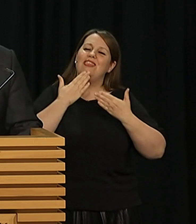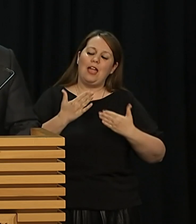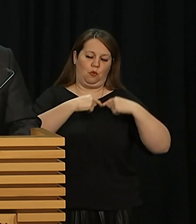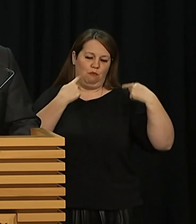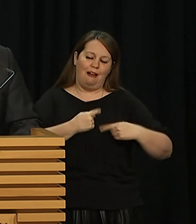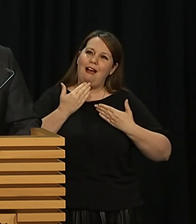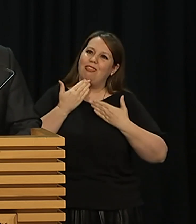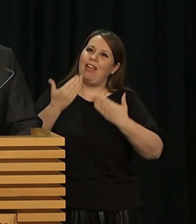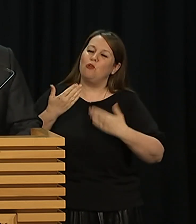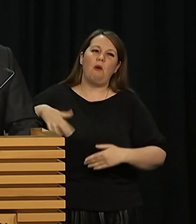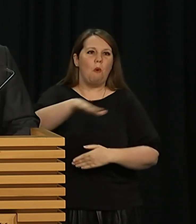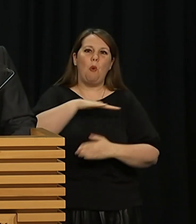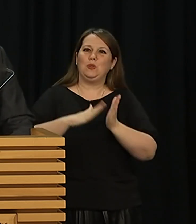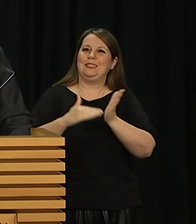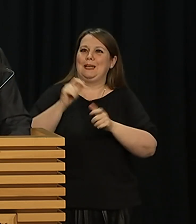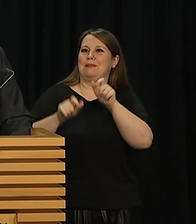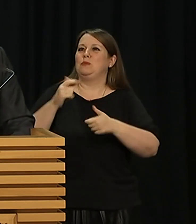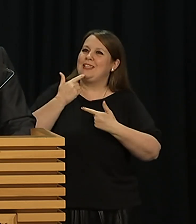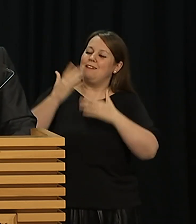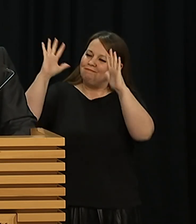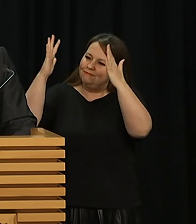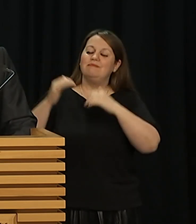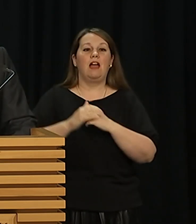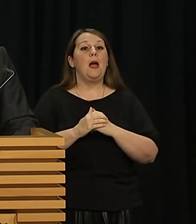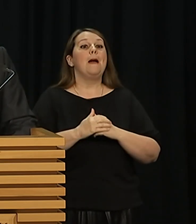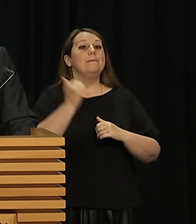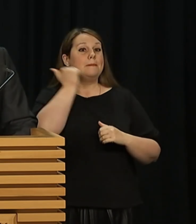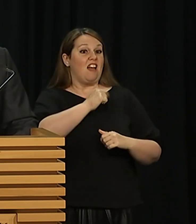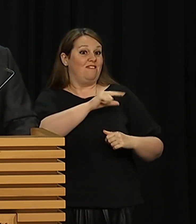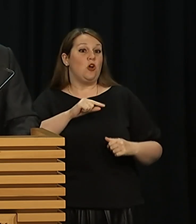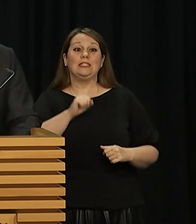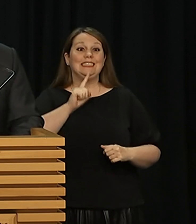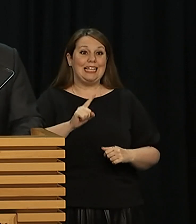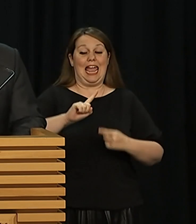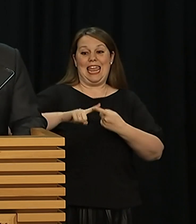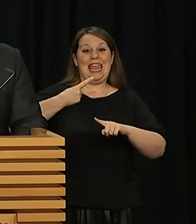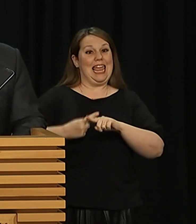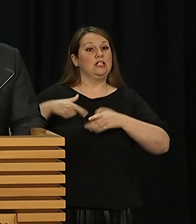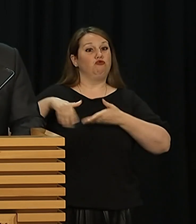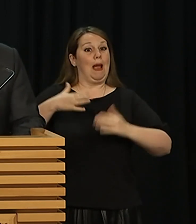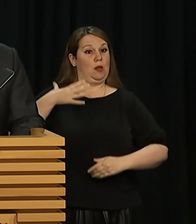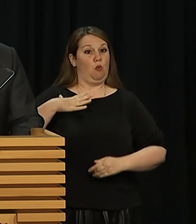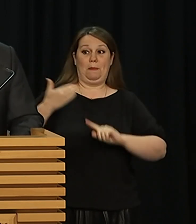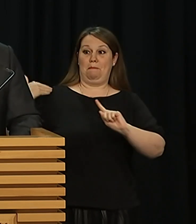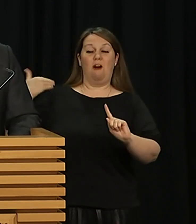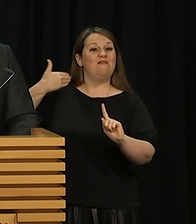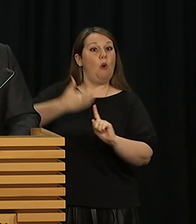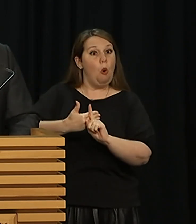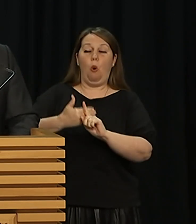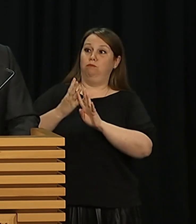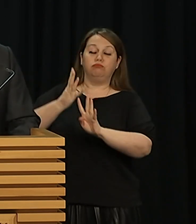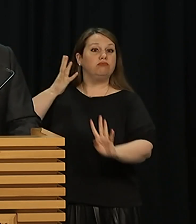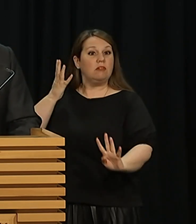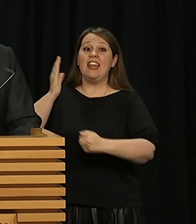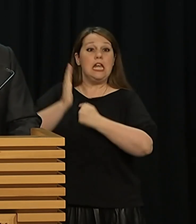themselves are the first to say that they stand on the shoulders of giants. Those who have gone before as Black Ferns who did not get the support